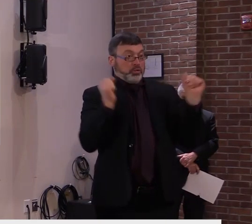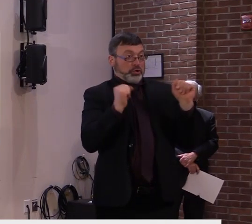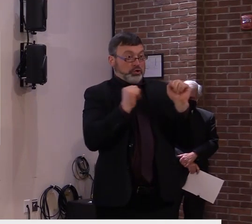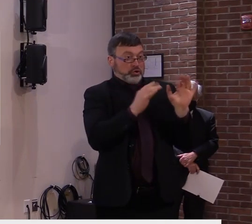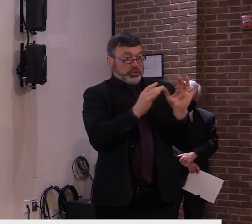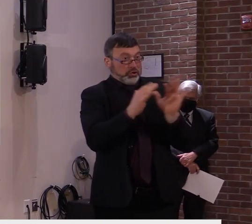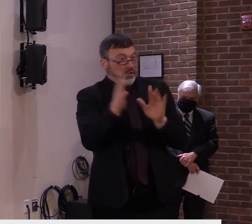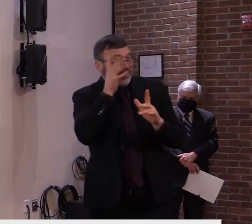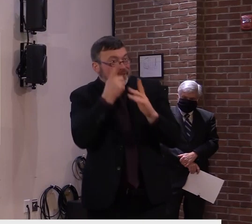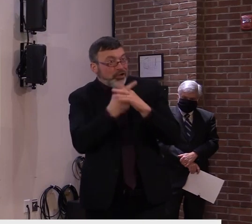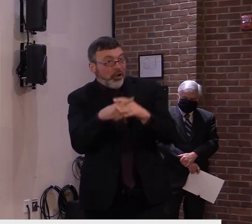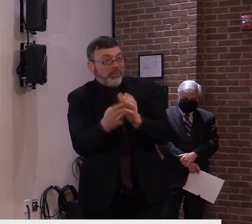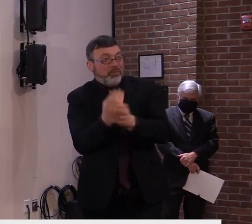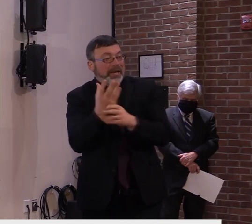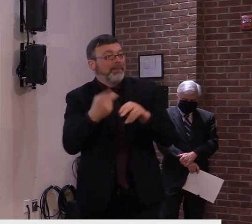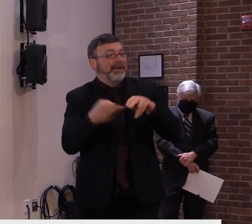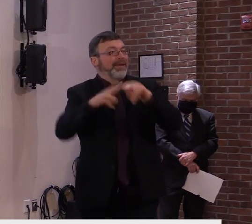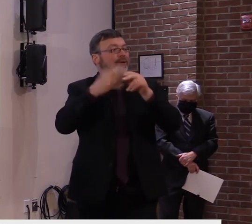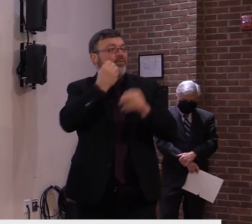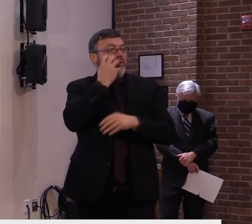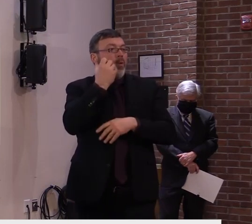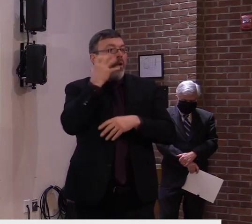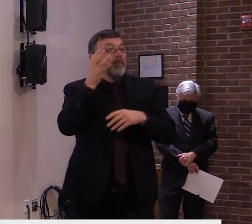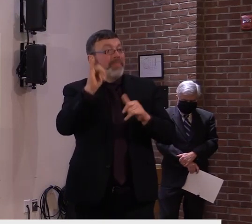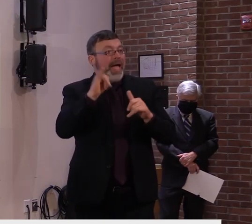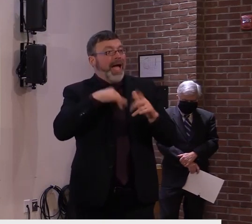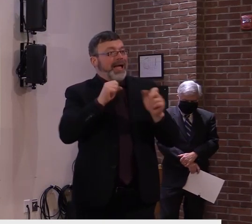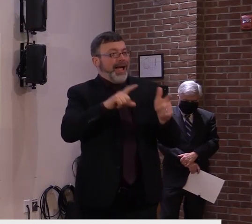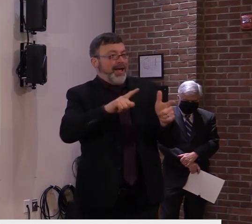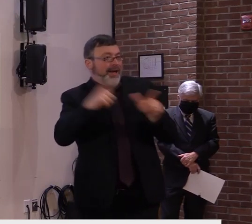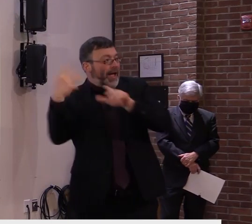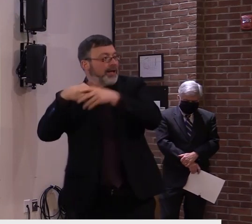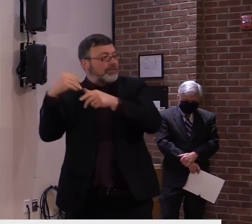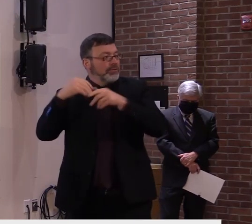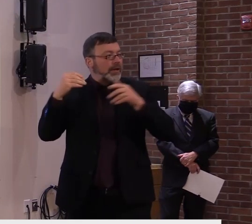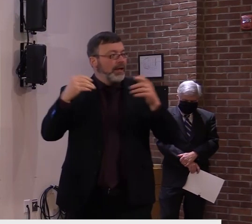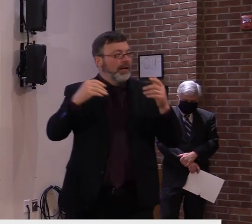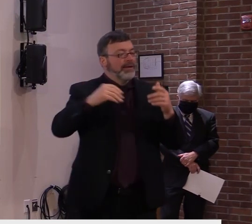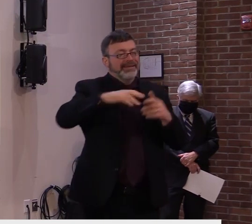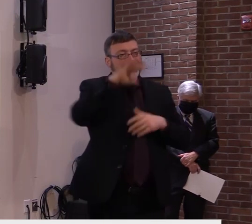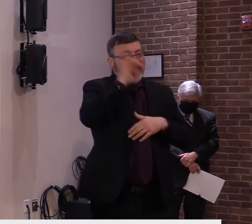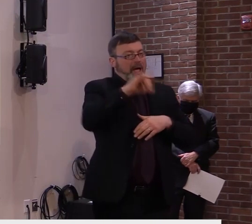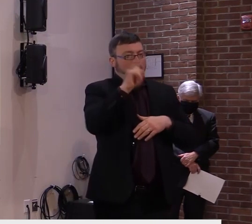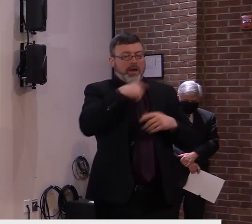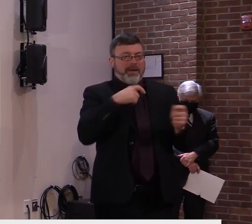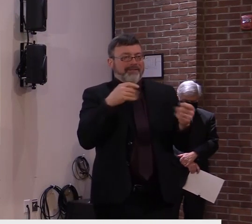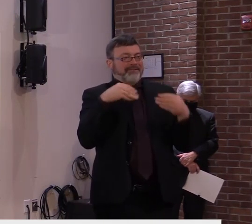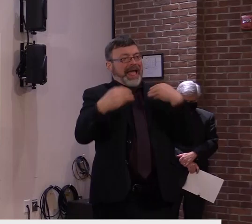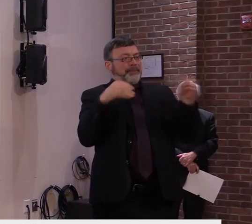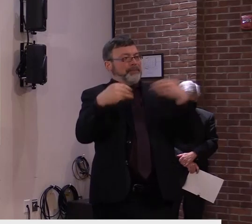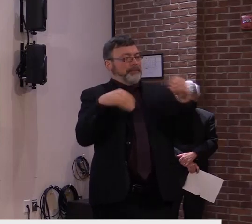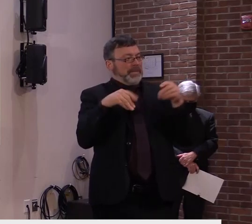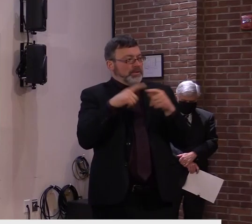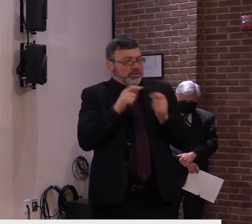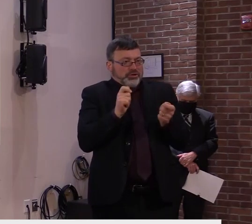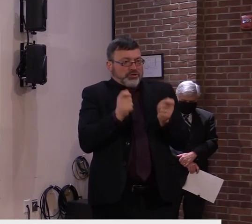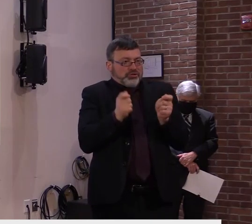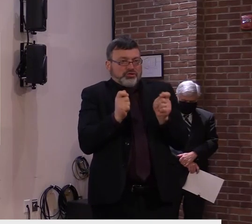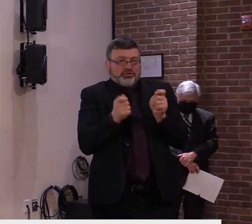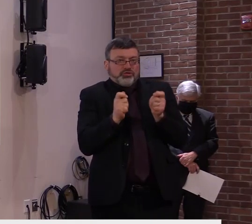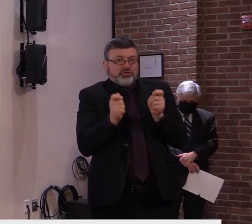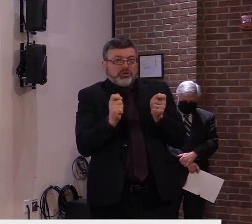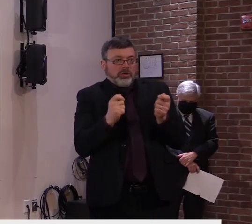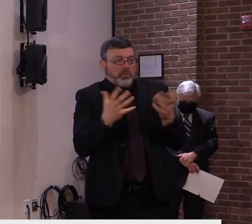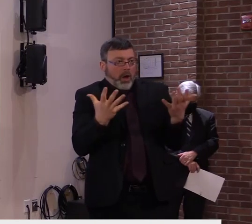likely improve. And therefore, our guidance will adapt to that. And we just want to signal at this point that